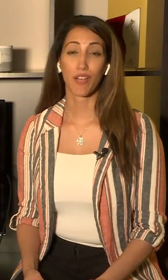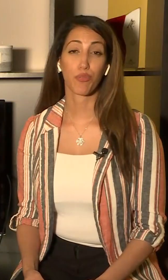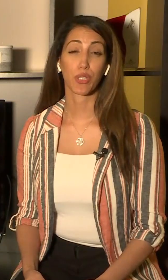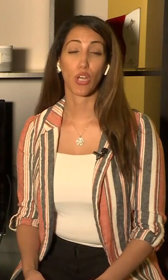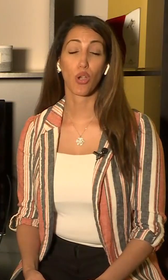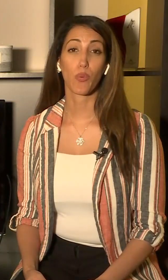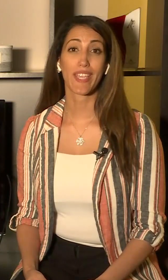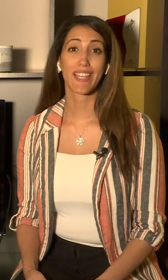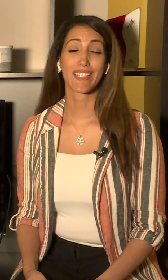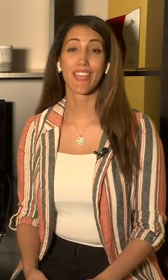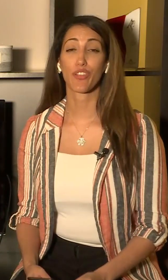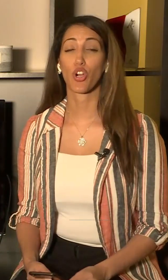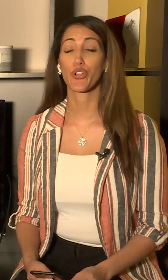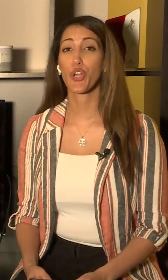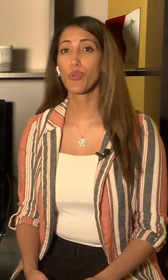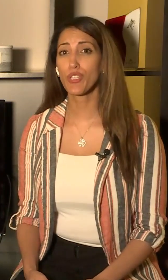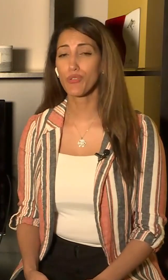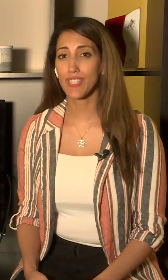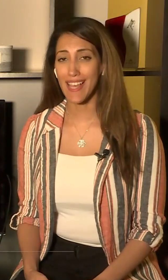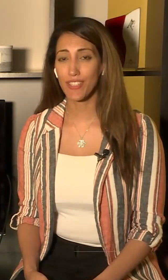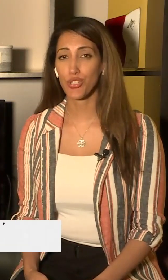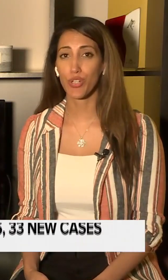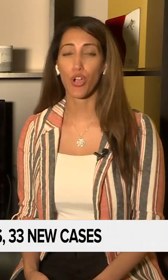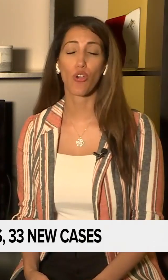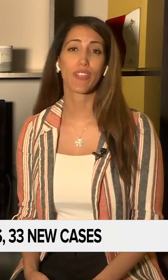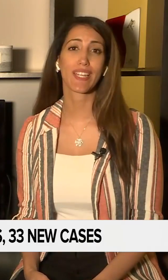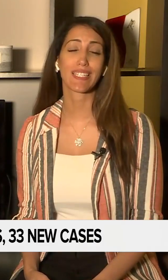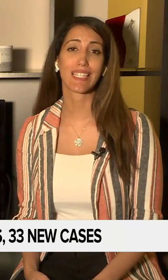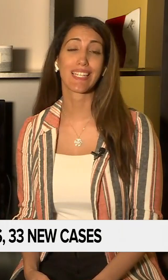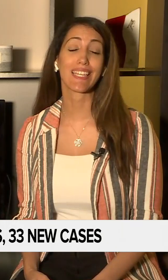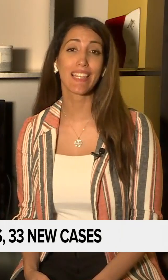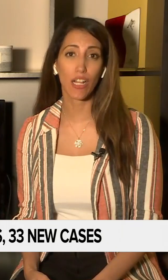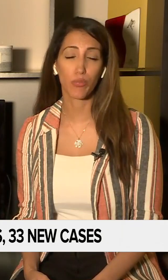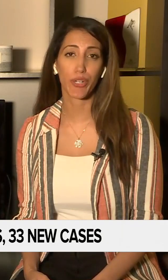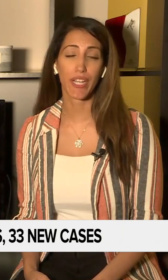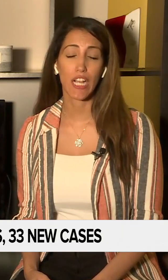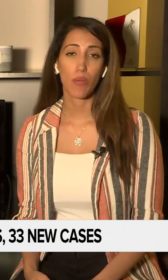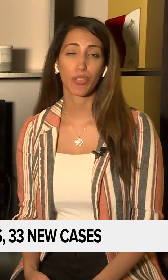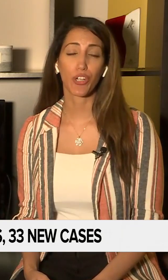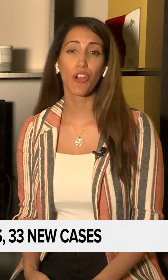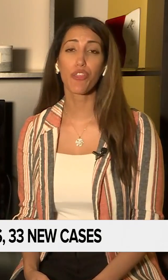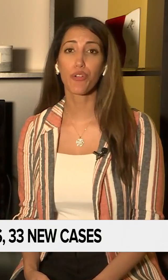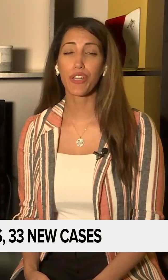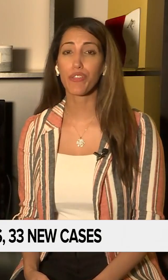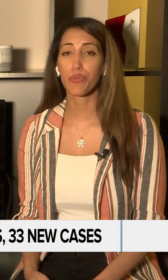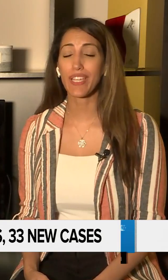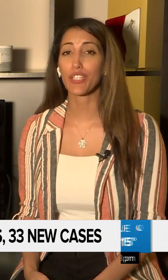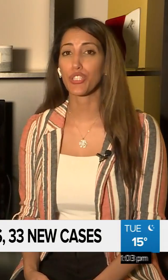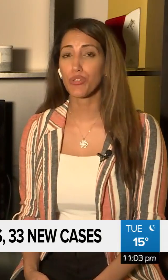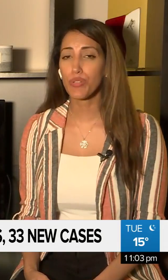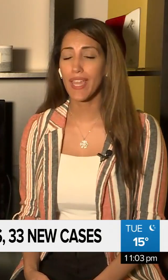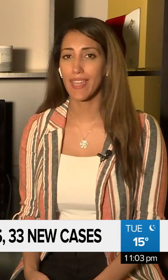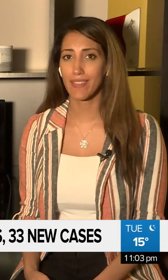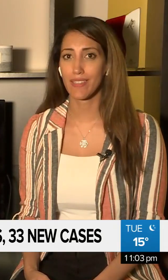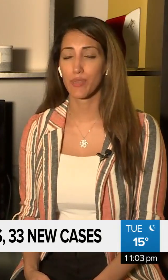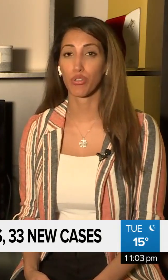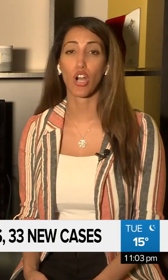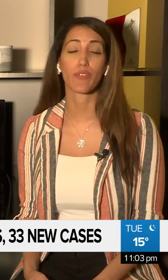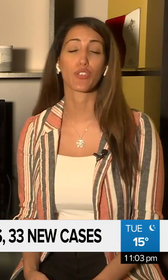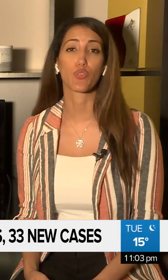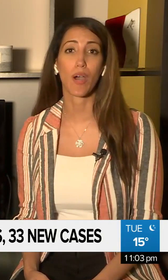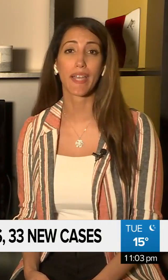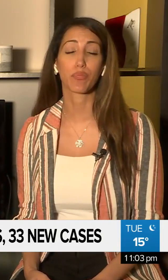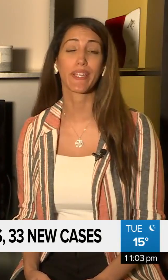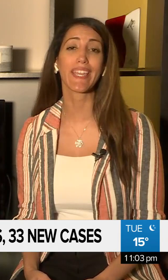Back from the long weekend, and there are no new deaths due to COVID-19 in Alberta, but there are 33 new cases